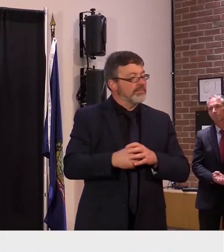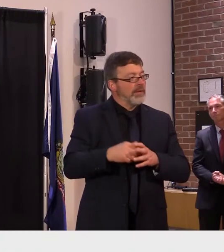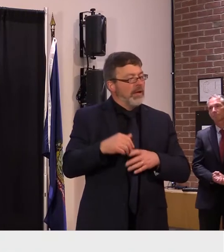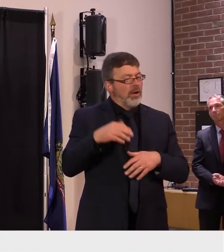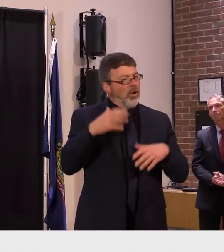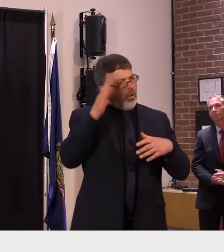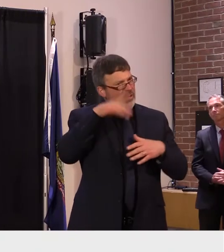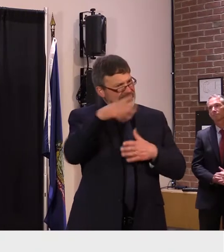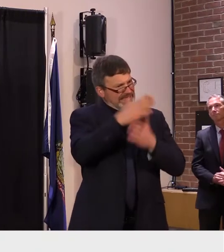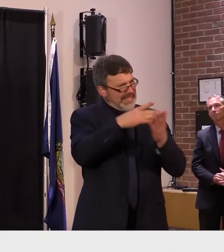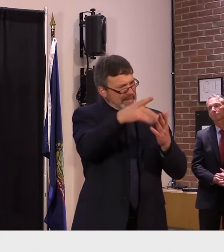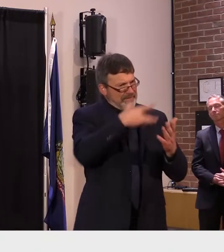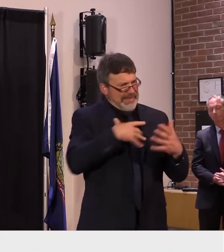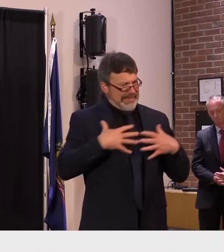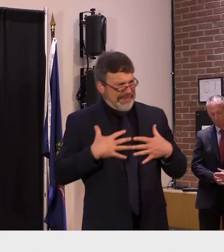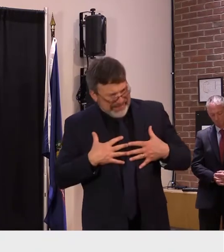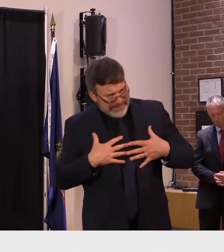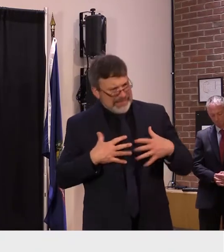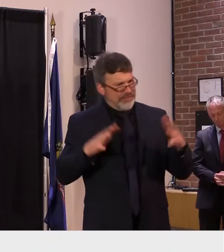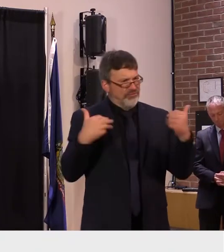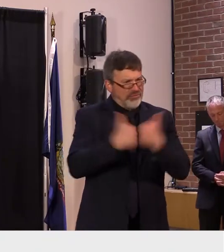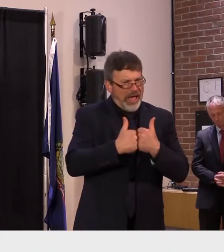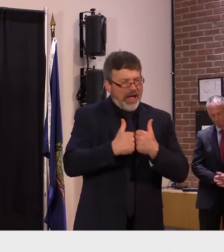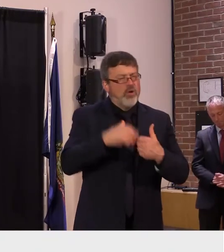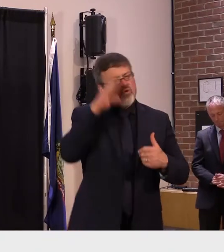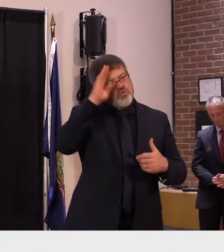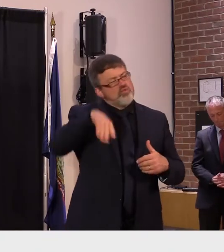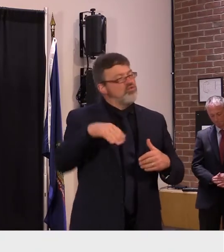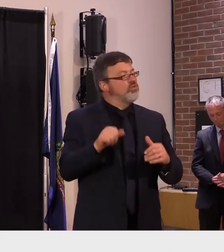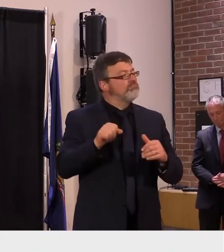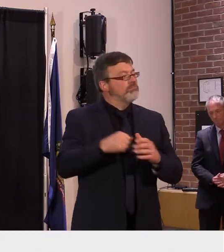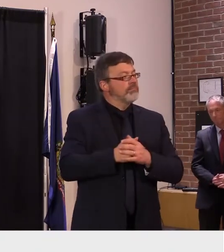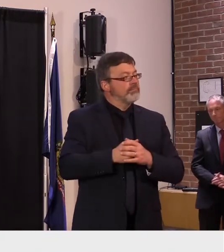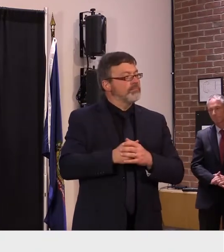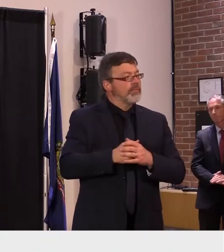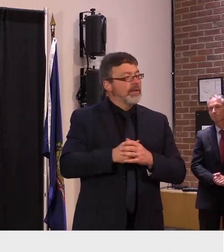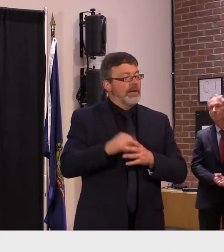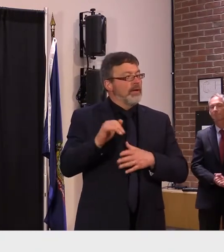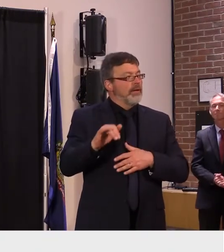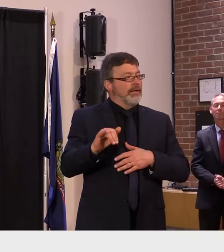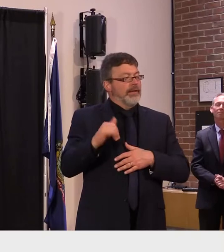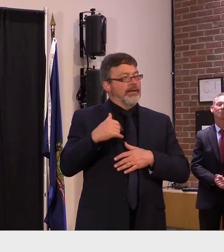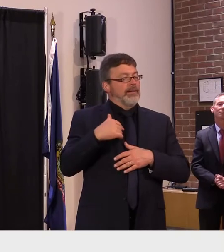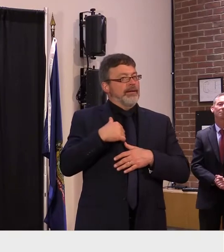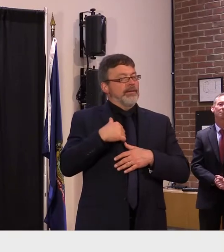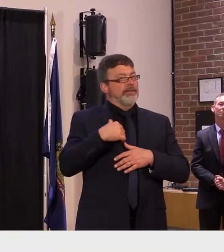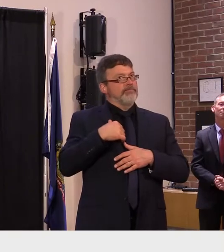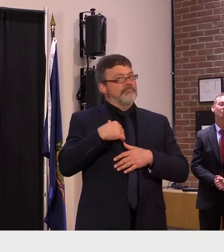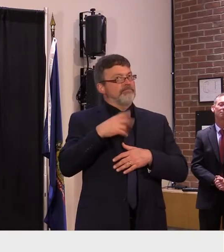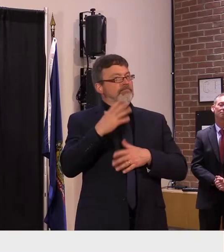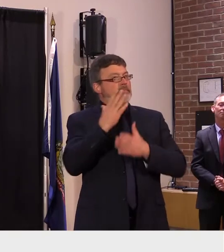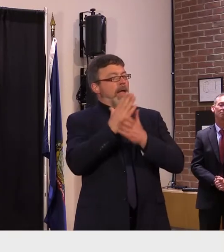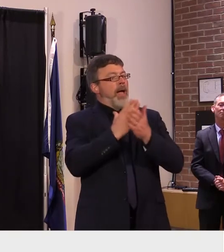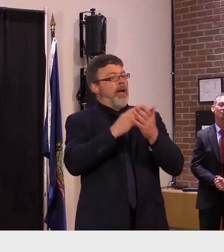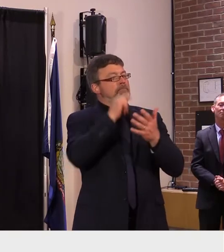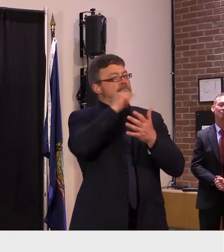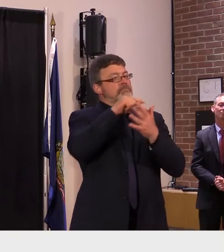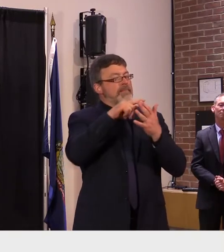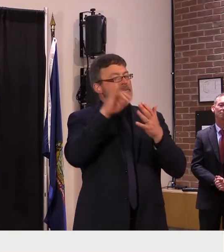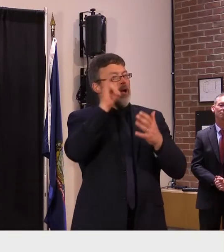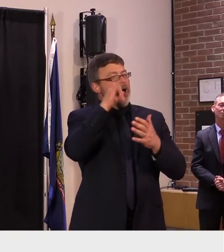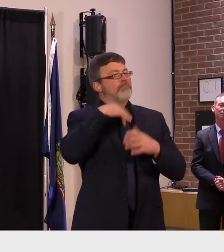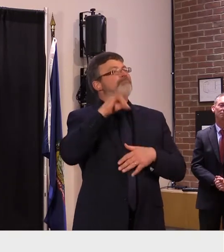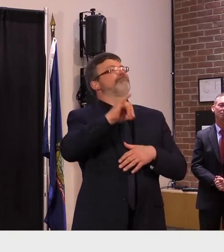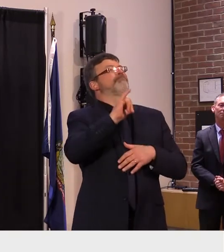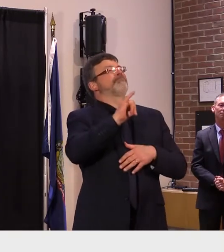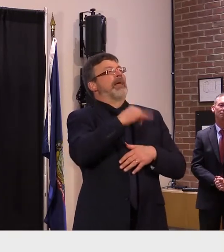them the most anxious they remember what they just did before and why aren't they doing it again and it merely creates the